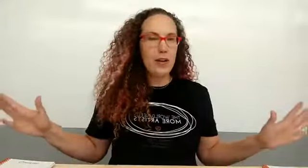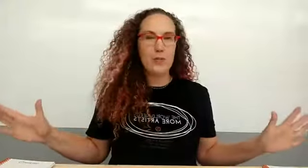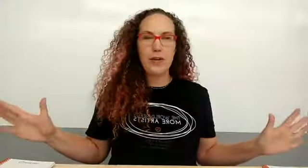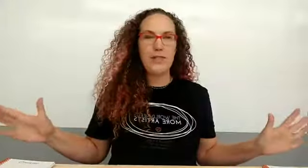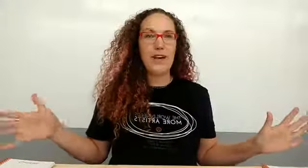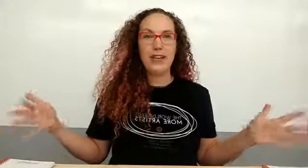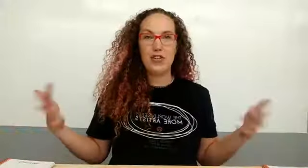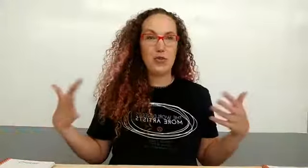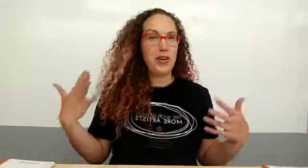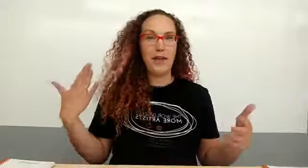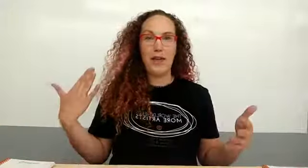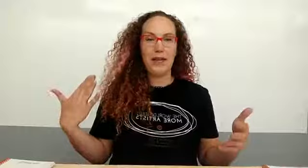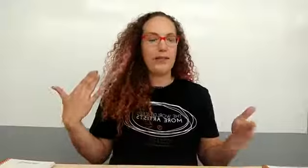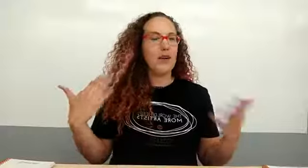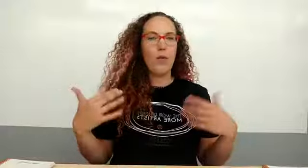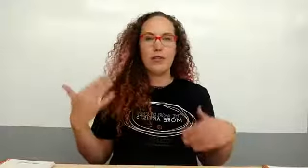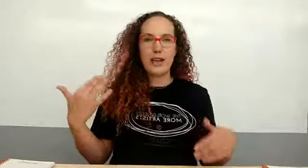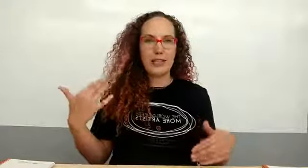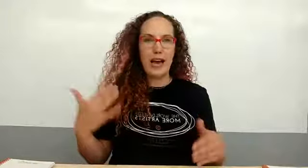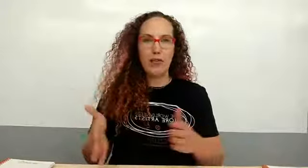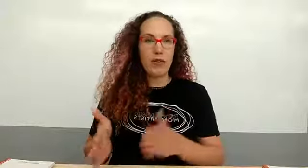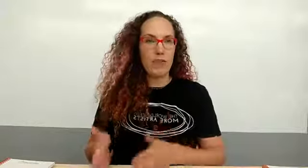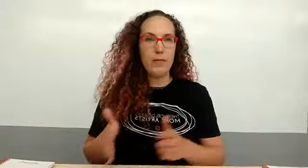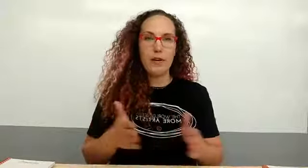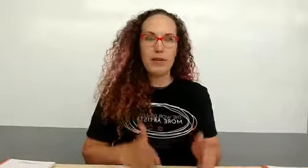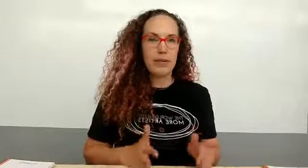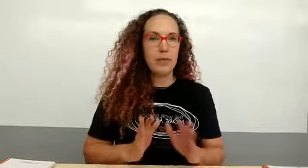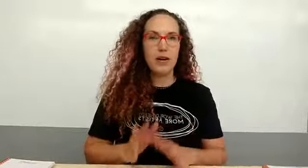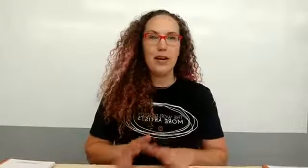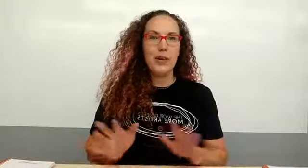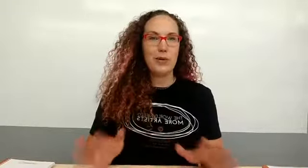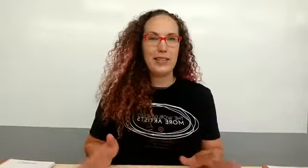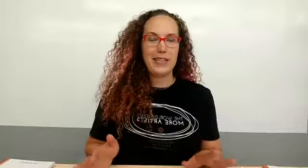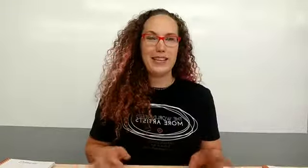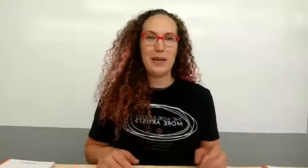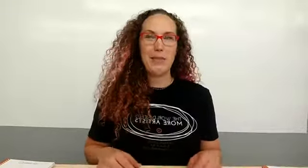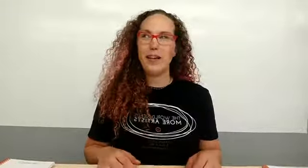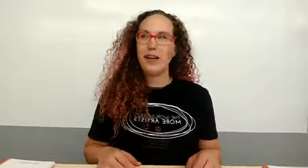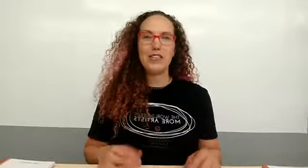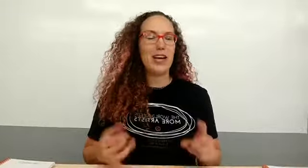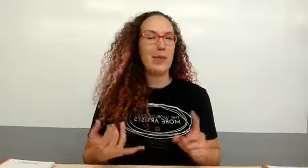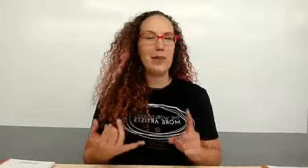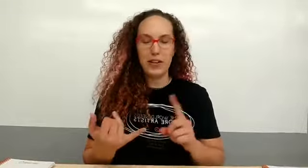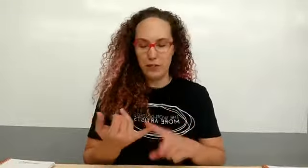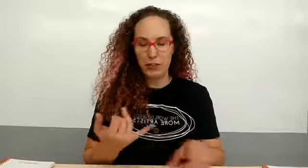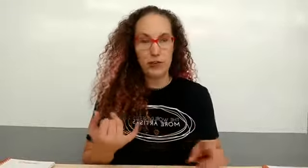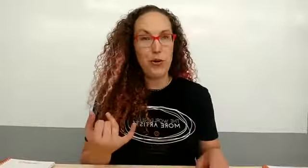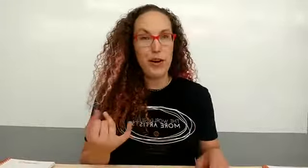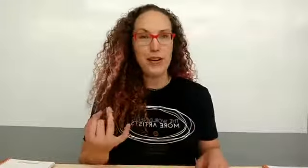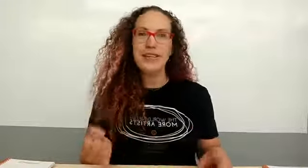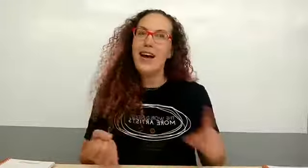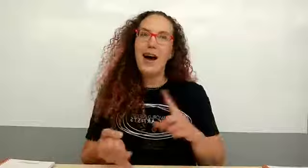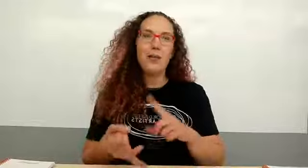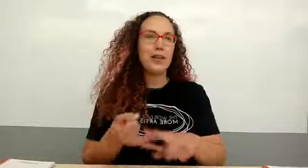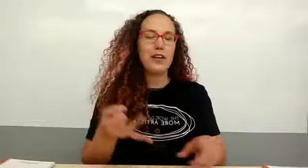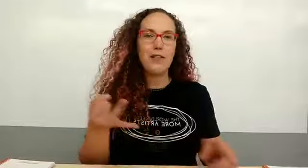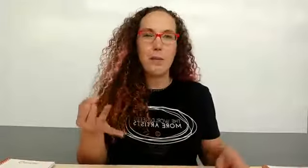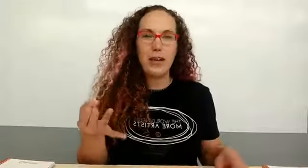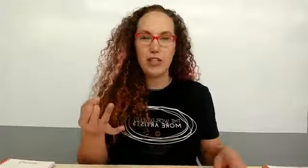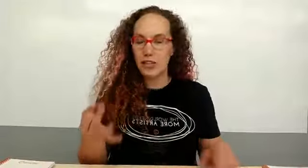group will be invited to join in on that and we'll test it out november december we'll test out that beta launch i'll be looking for tutorials i'll be looking for pictures